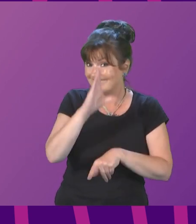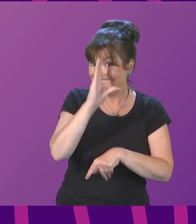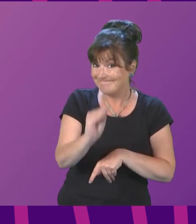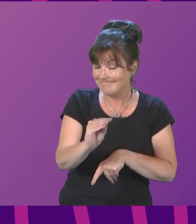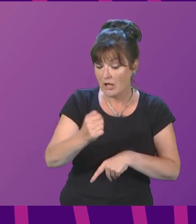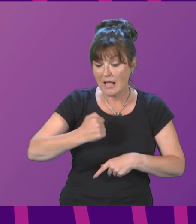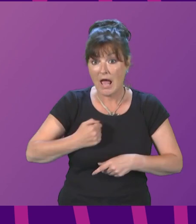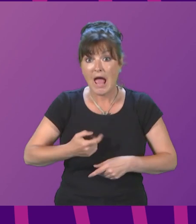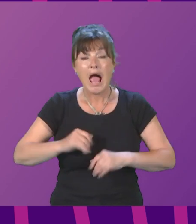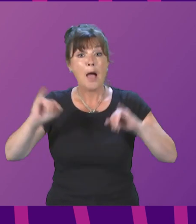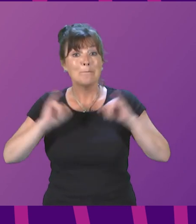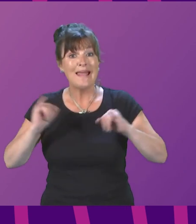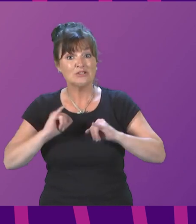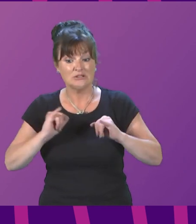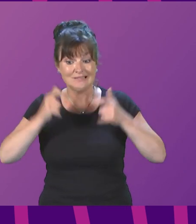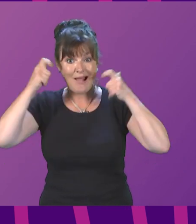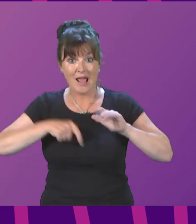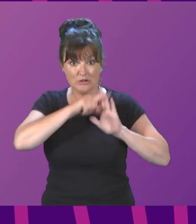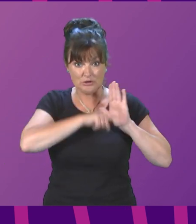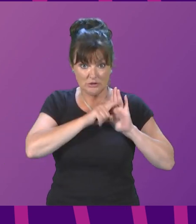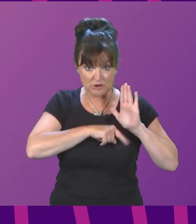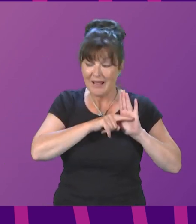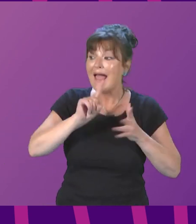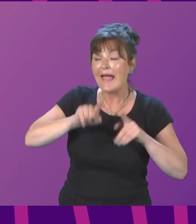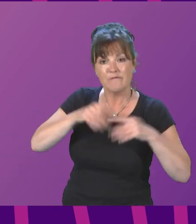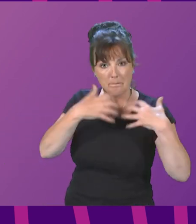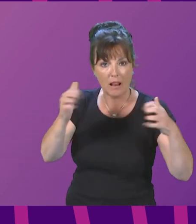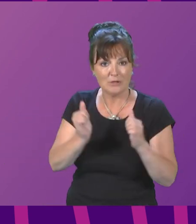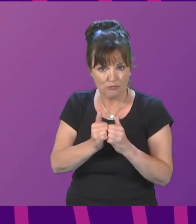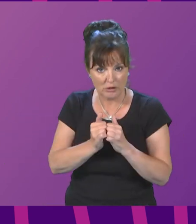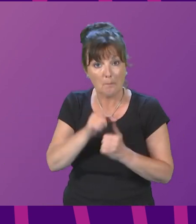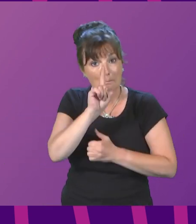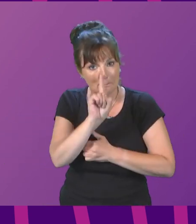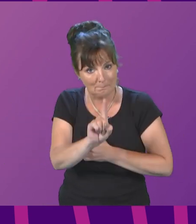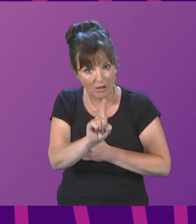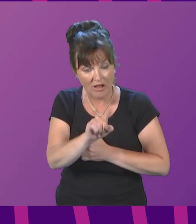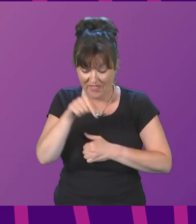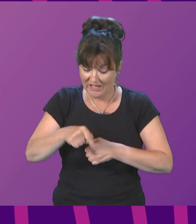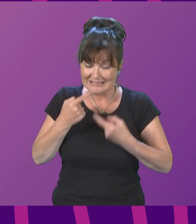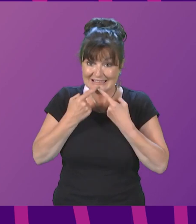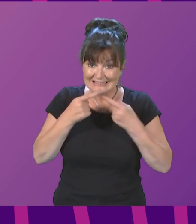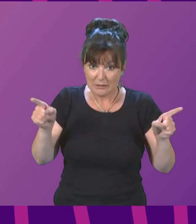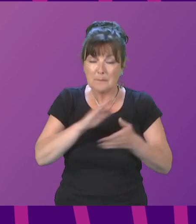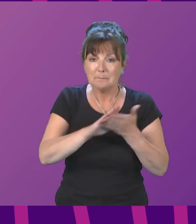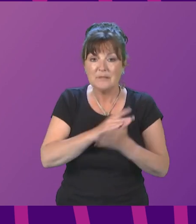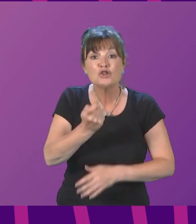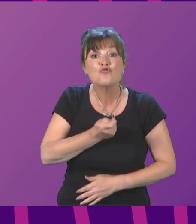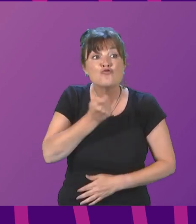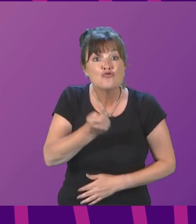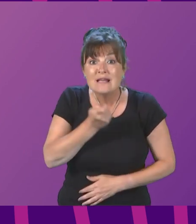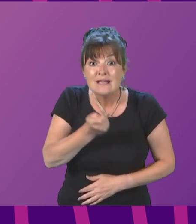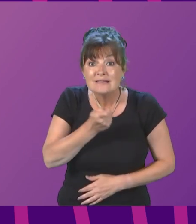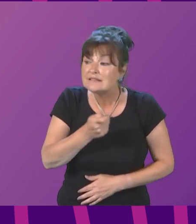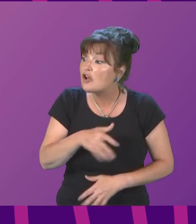to ensure, subject of course to parliament's agreement, that the practical effect of this statement is that rents are frozen